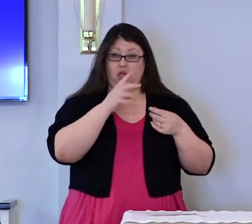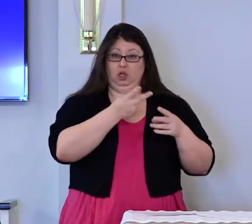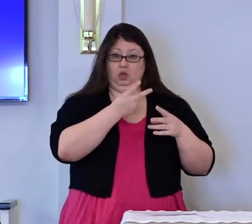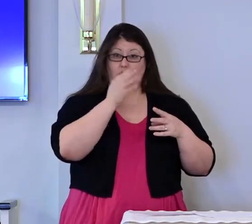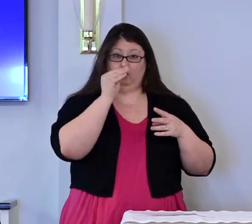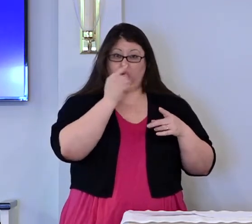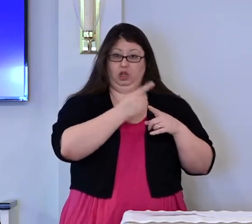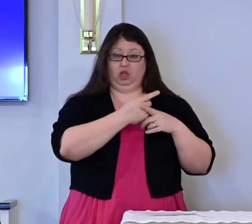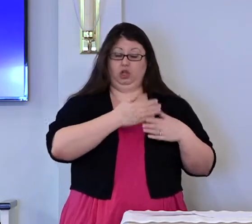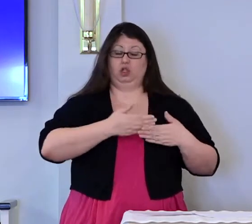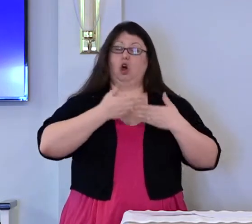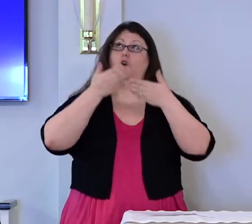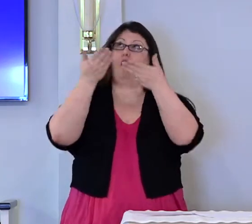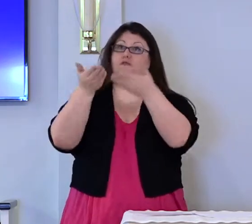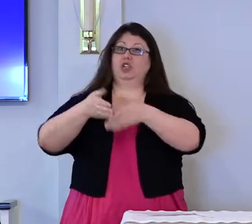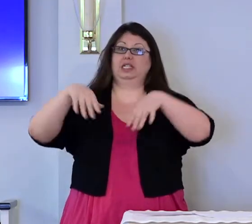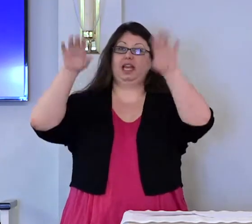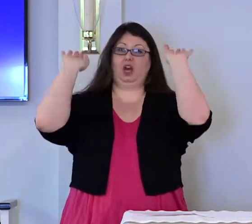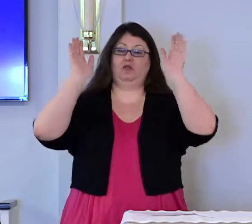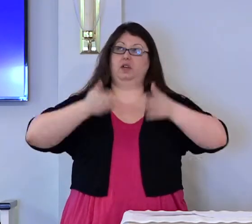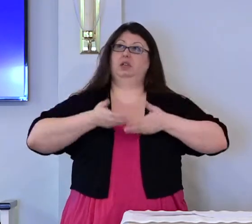before God.